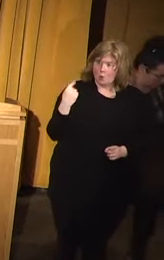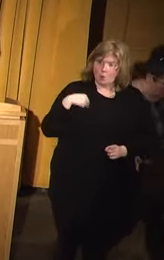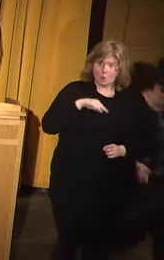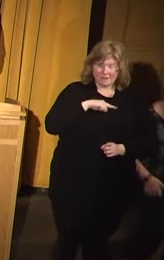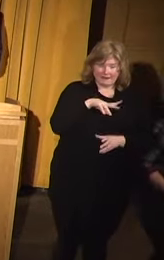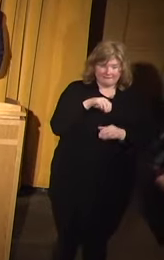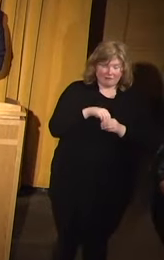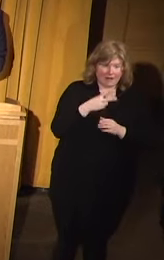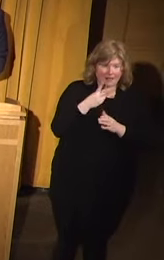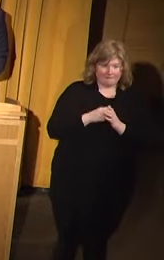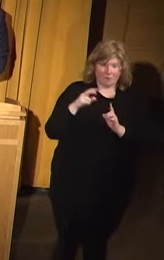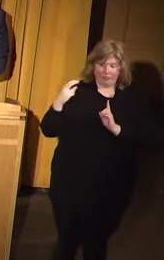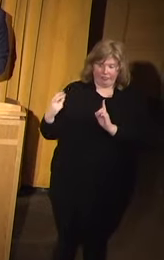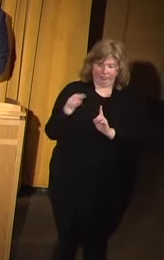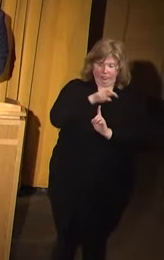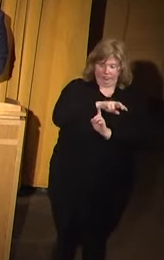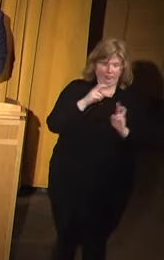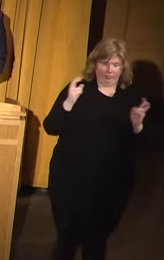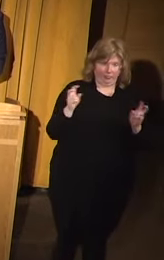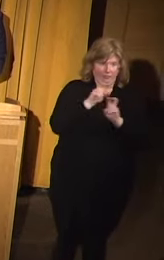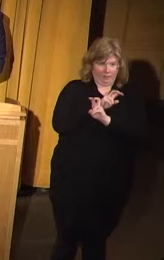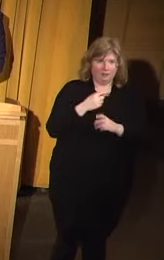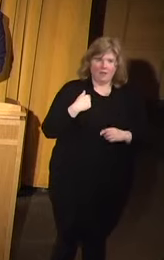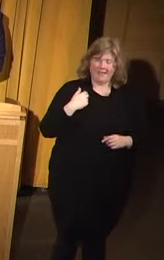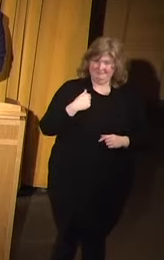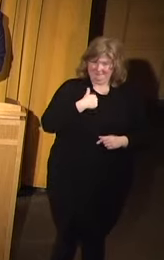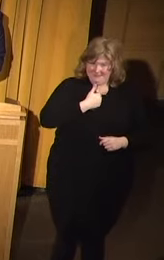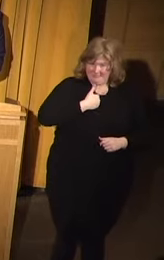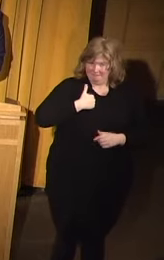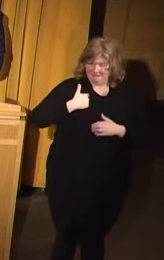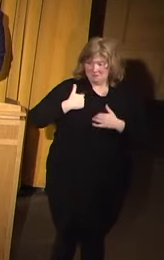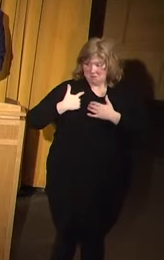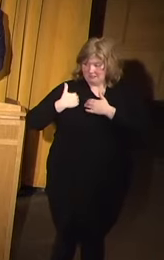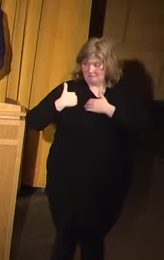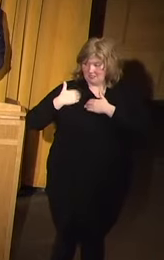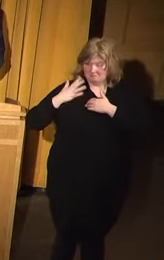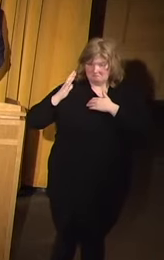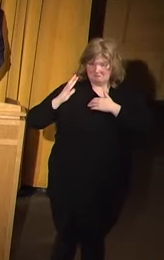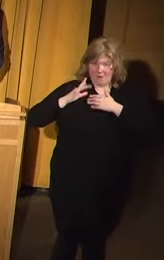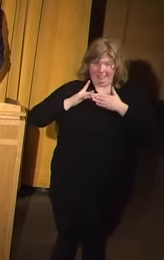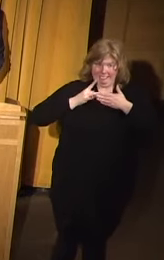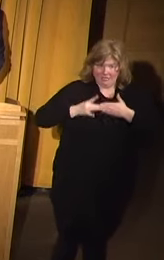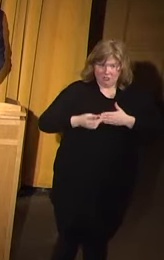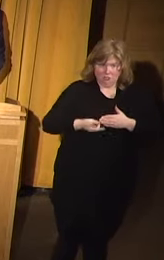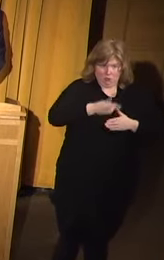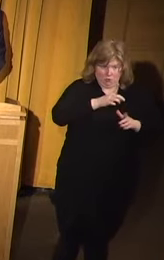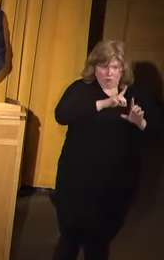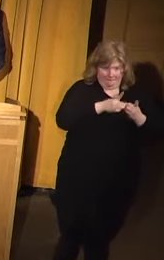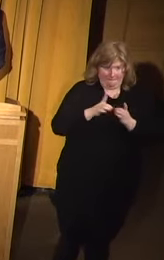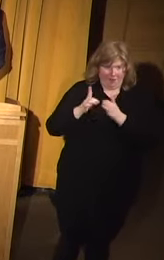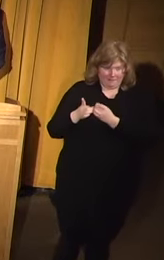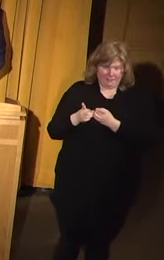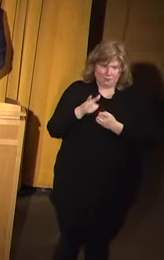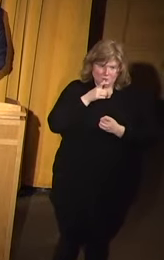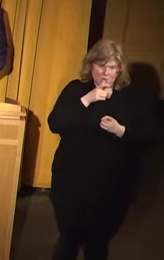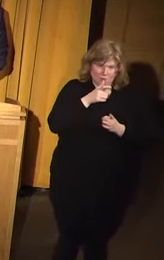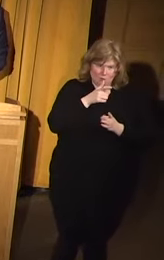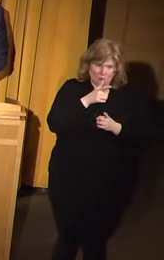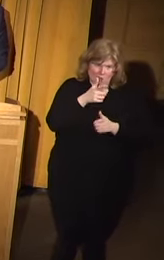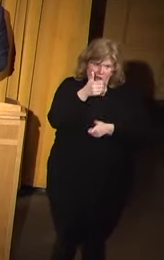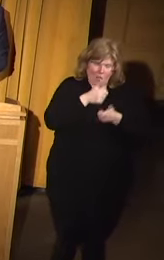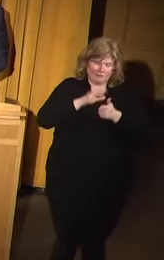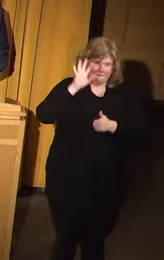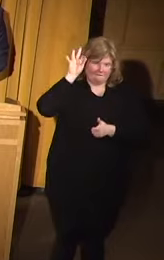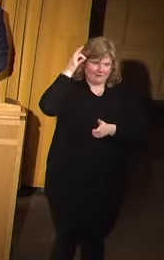on both sides. I've had the responsibility of leading two departments that were in federally mandated